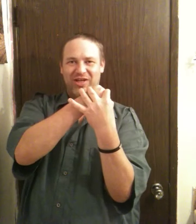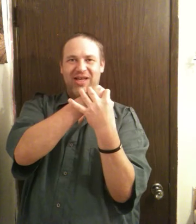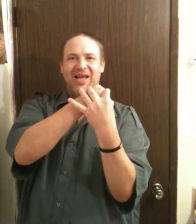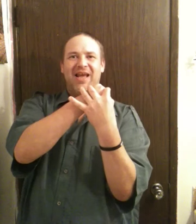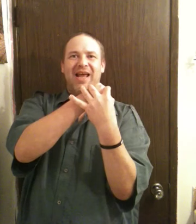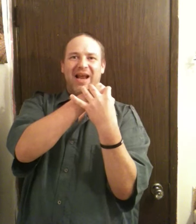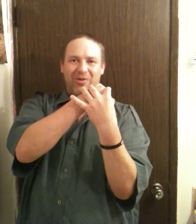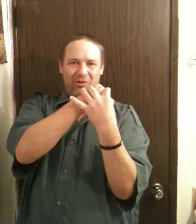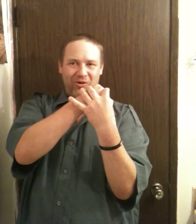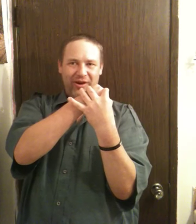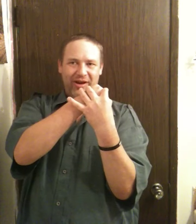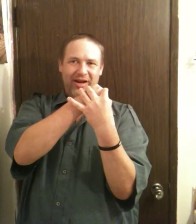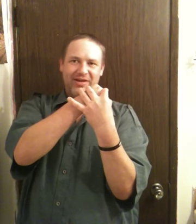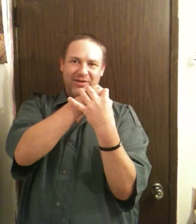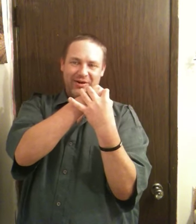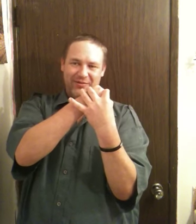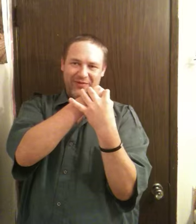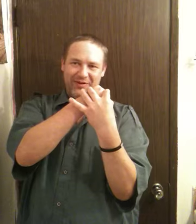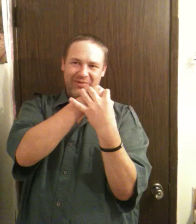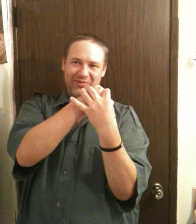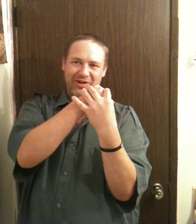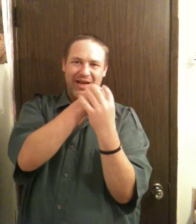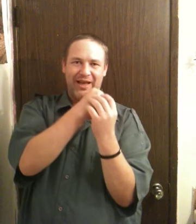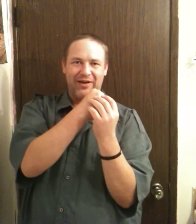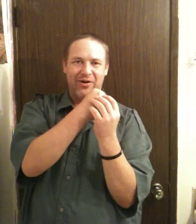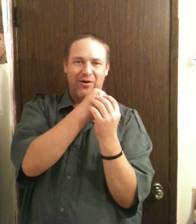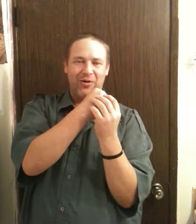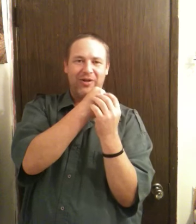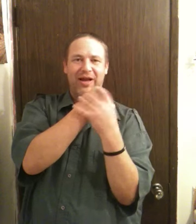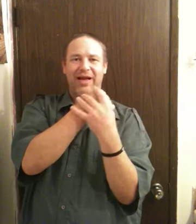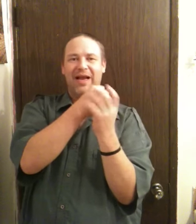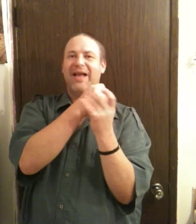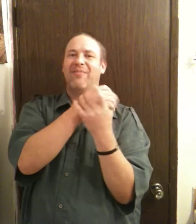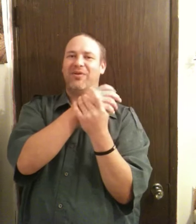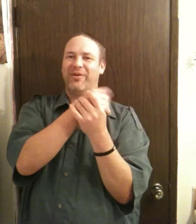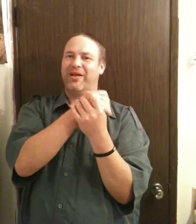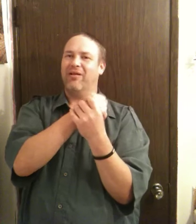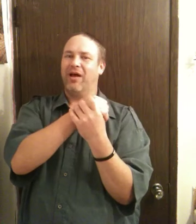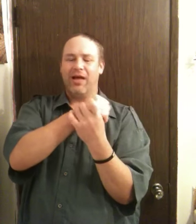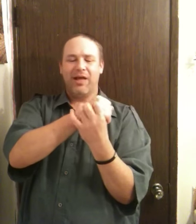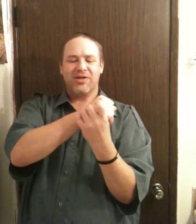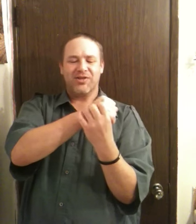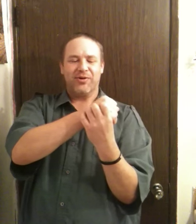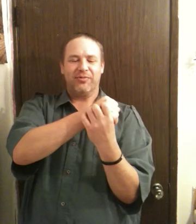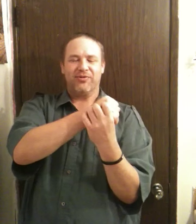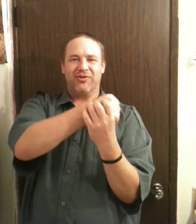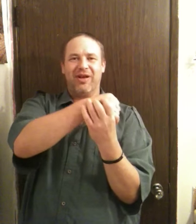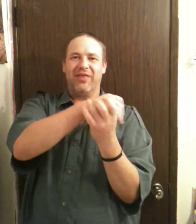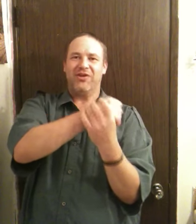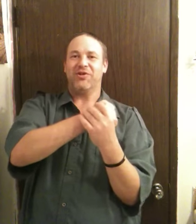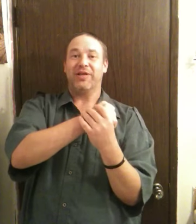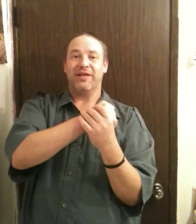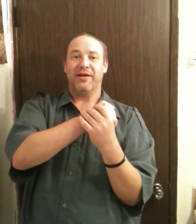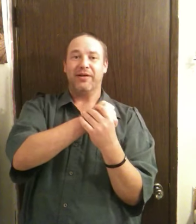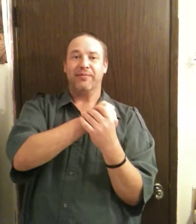it and hold it until I don't feel it anymore, then I let go. And I've been doing that a lot. So there's a lot of things you can get done